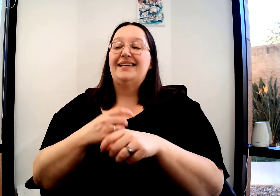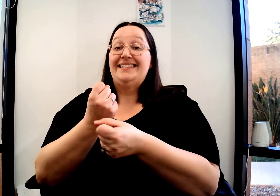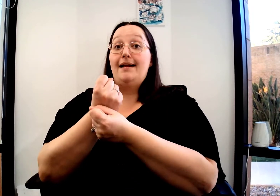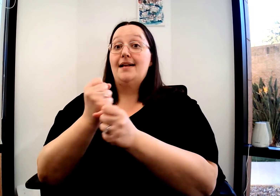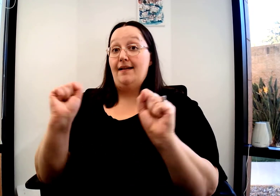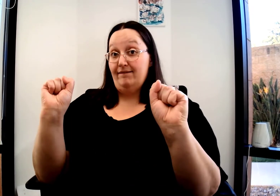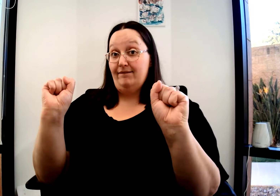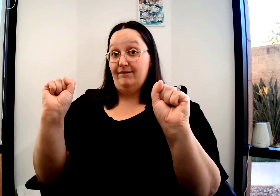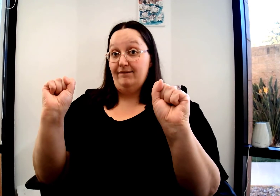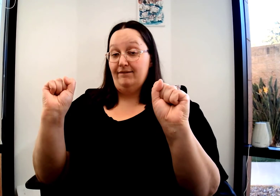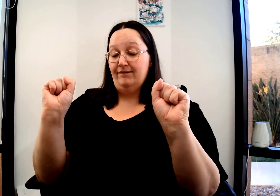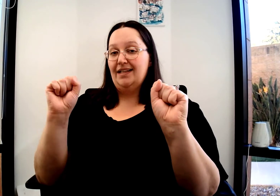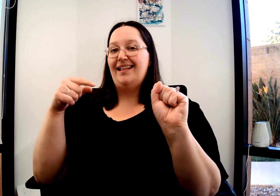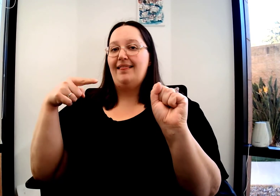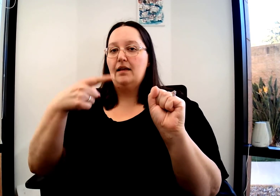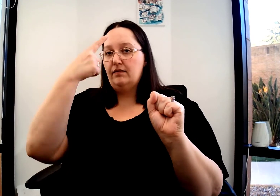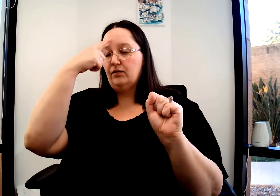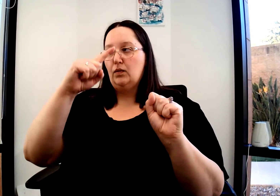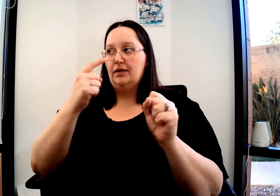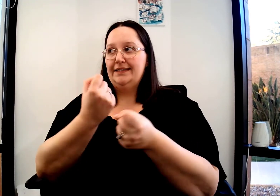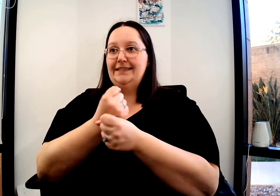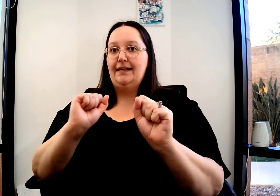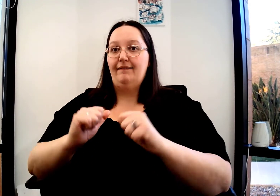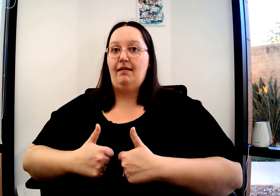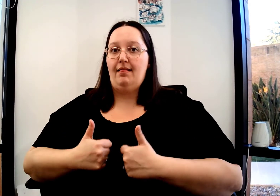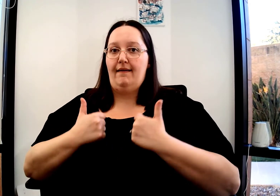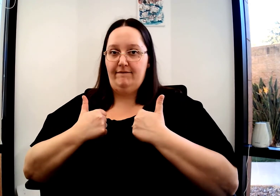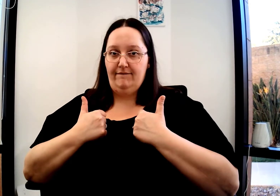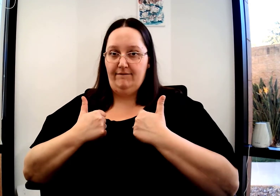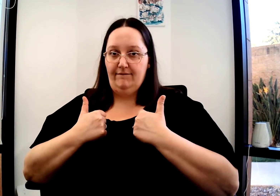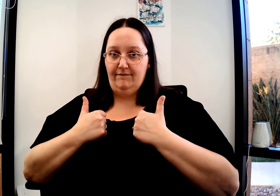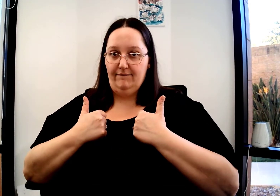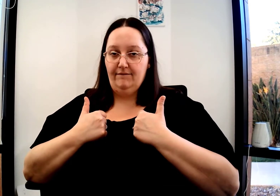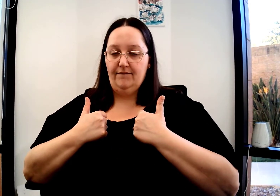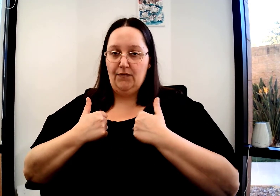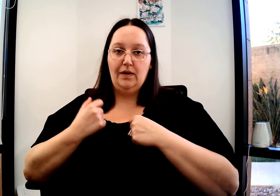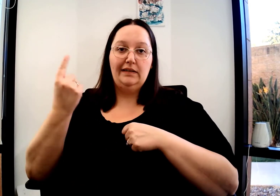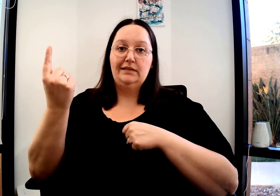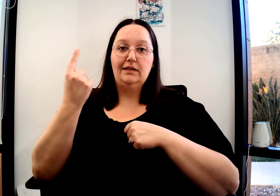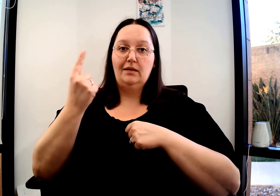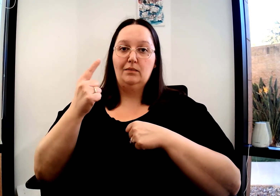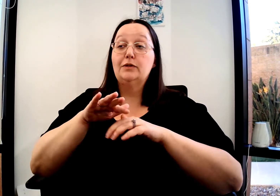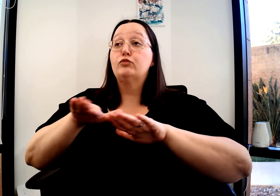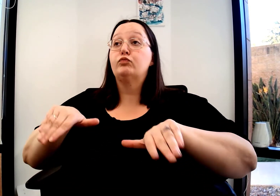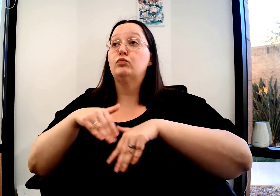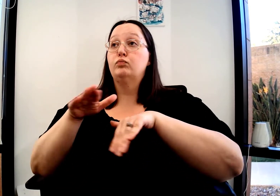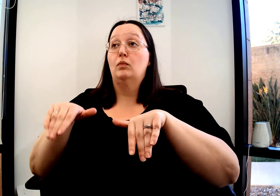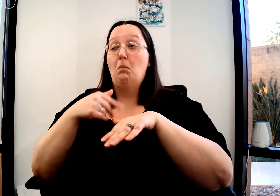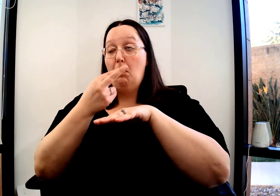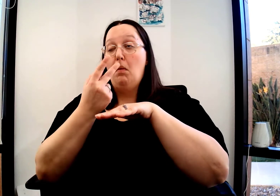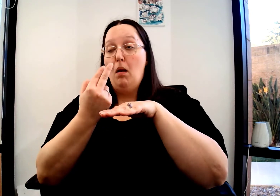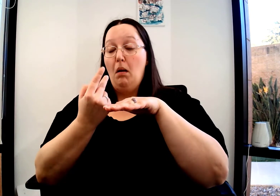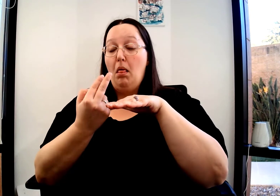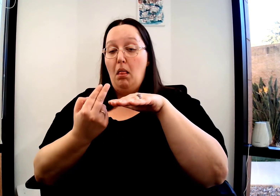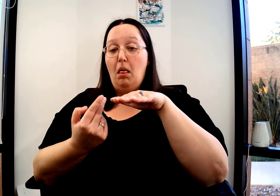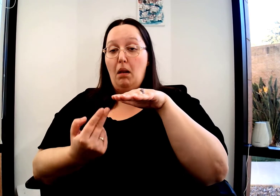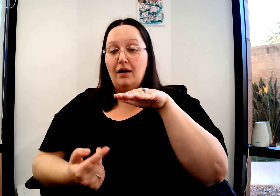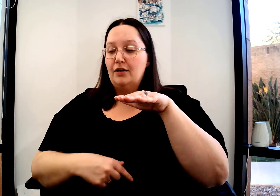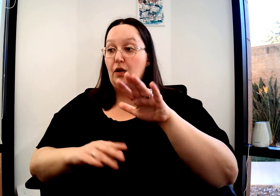It can be used to save time. But this save, however, this is more for saving a life. Right? Someone is swimming